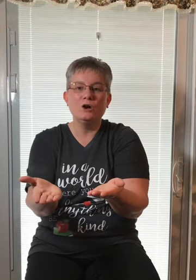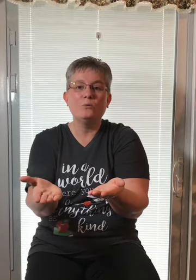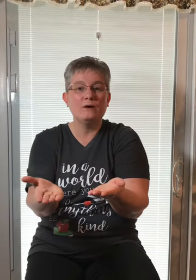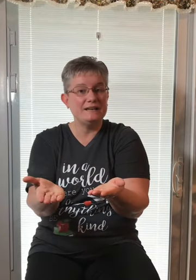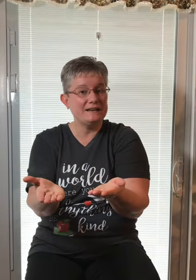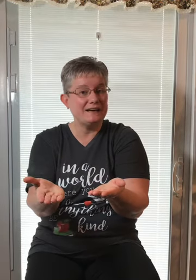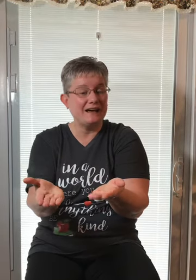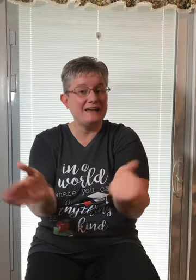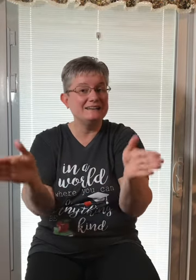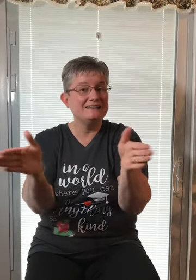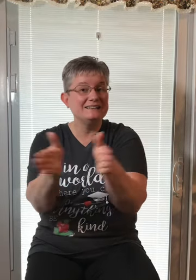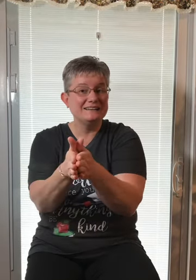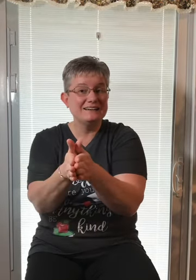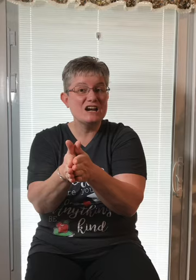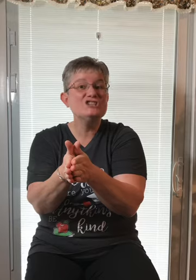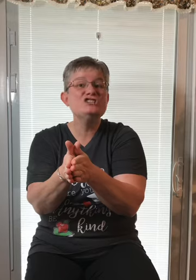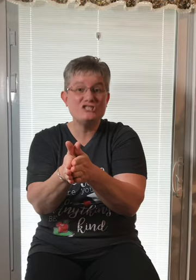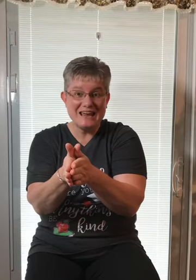What do you got? chin.